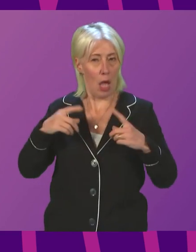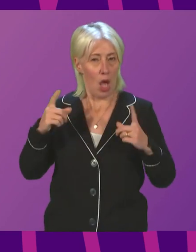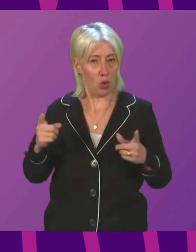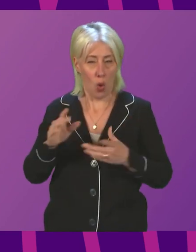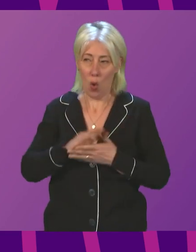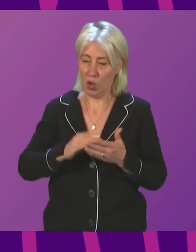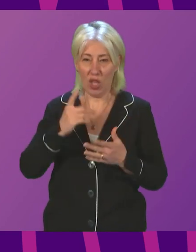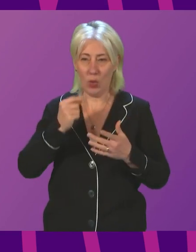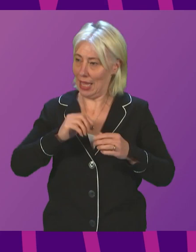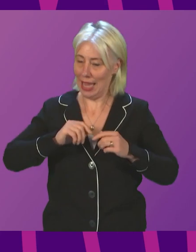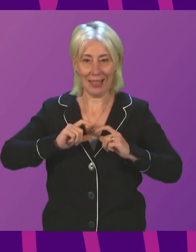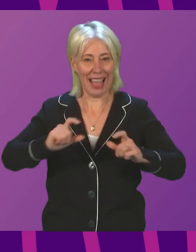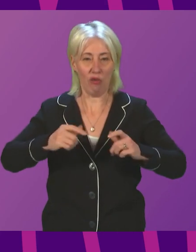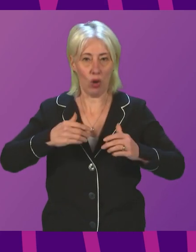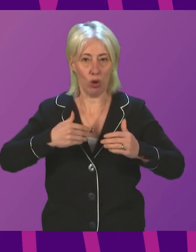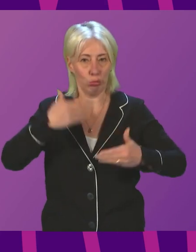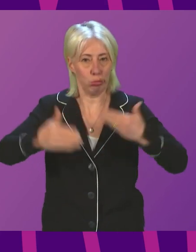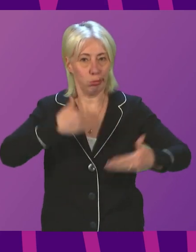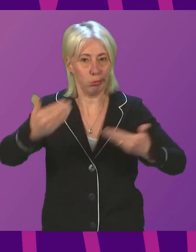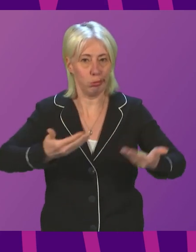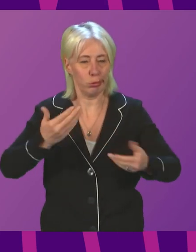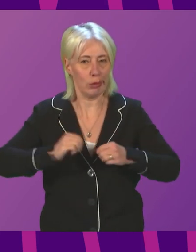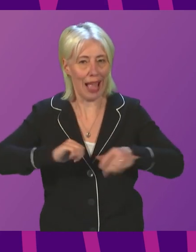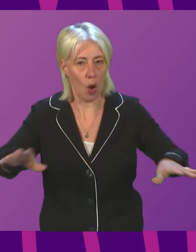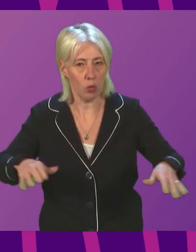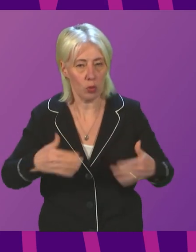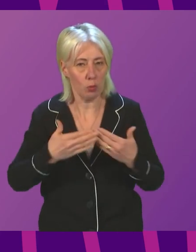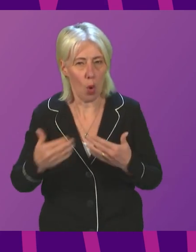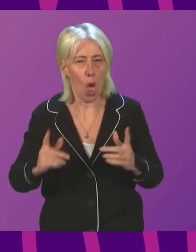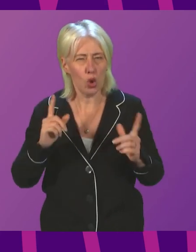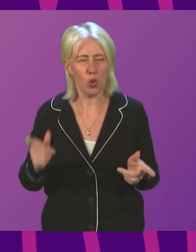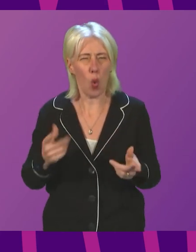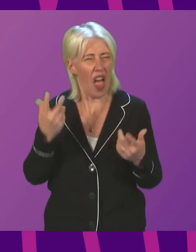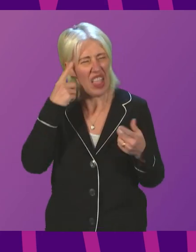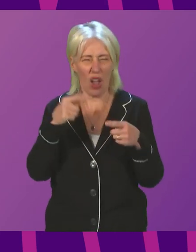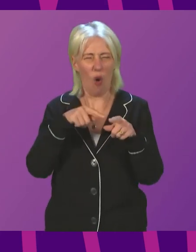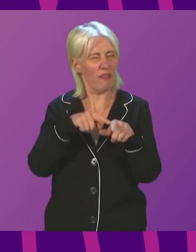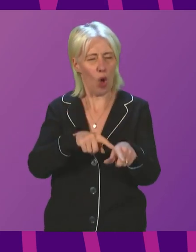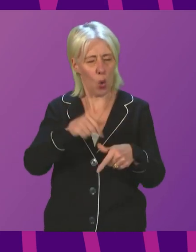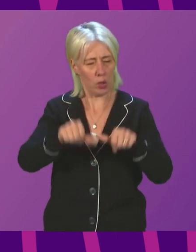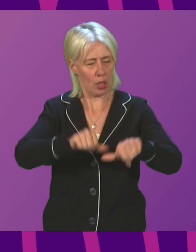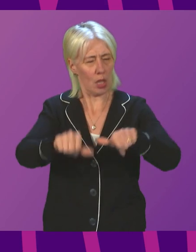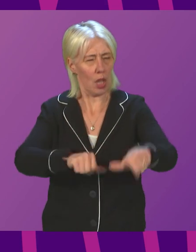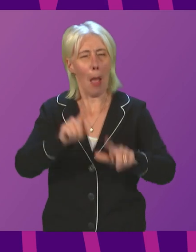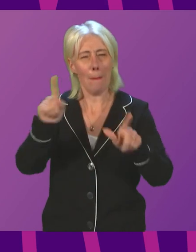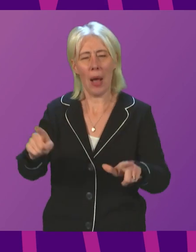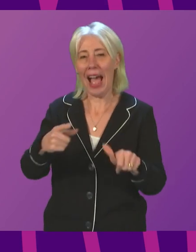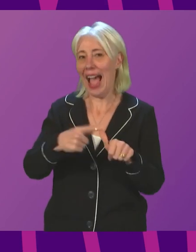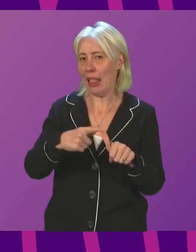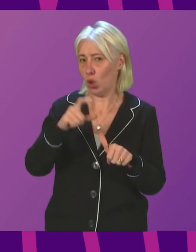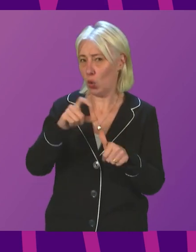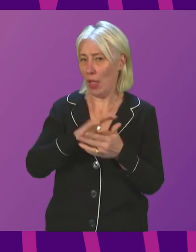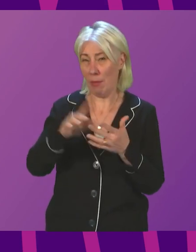of our social and economic activity. So, it all follows. The only problem is that Mr Cole Hamilton is missing a